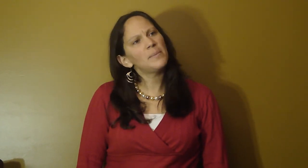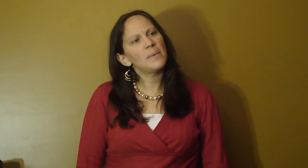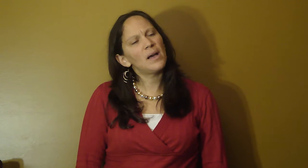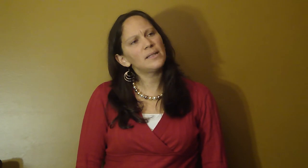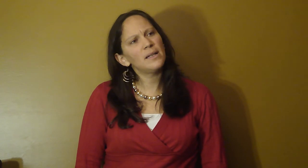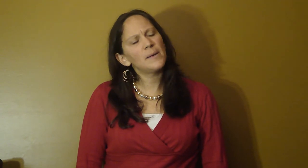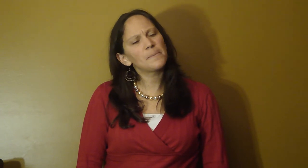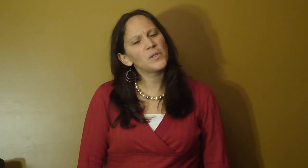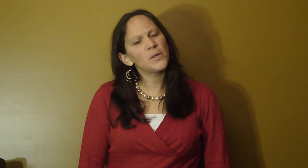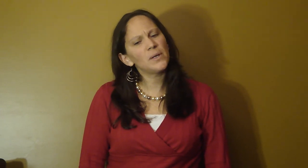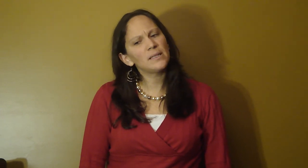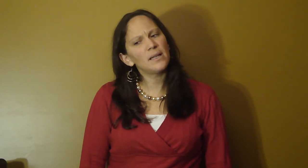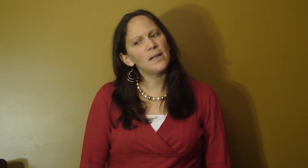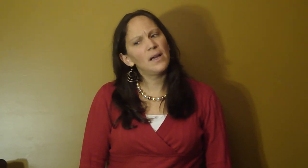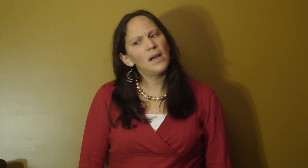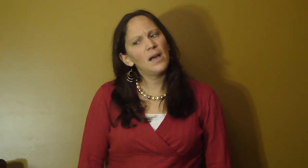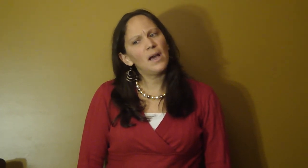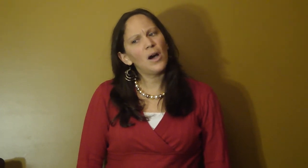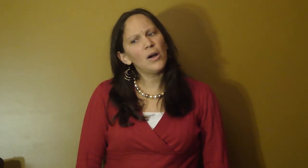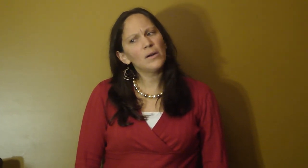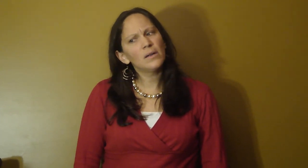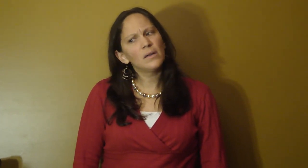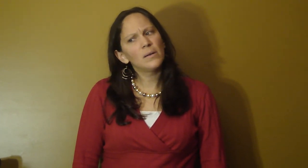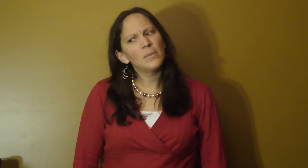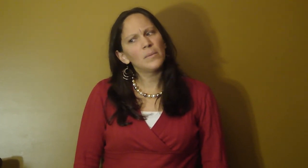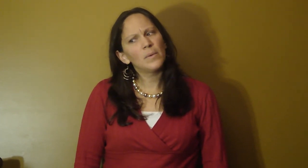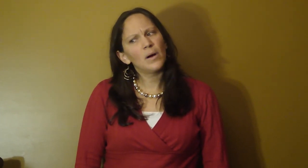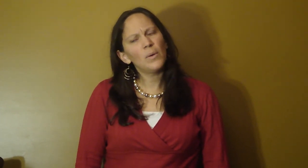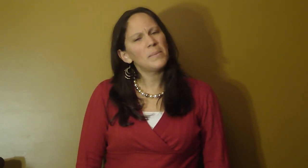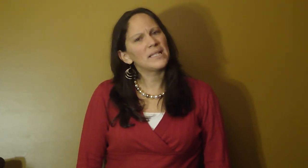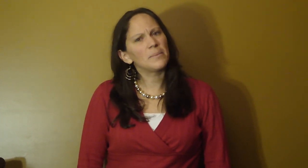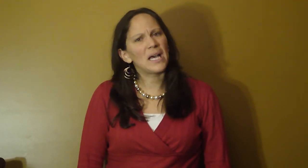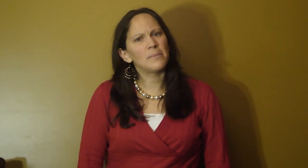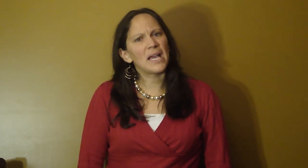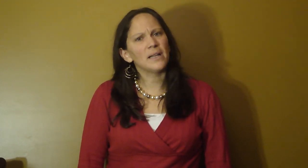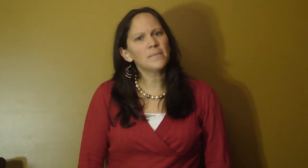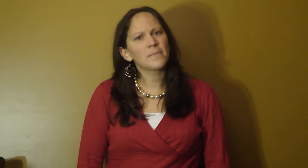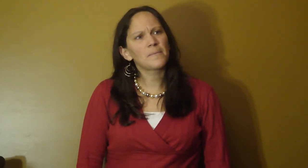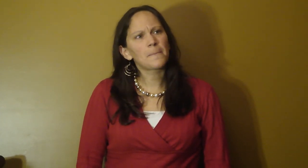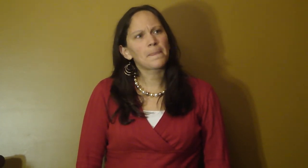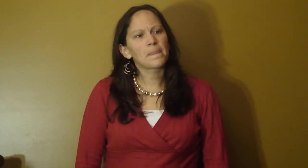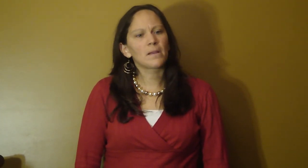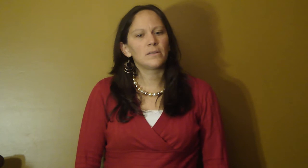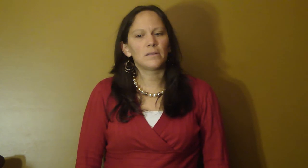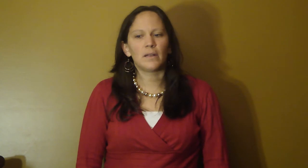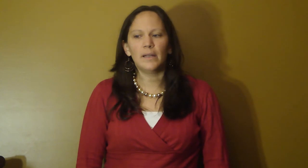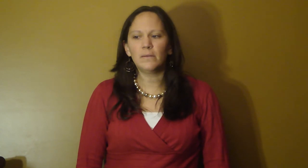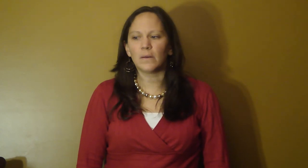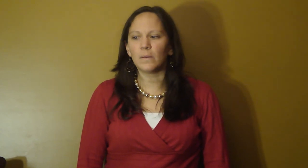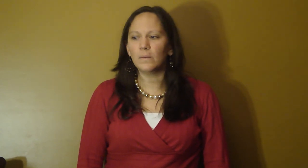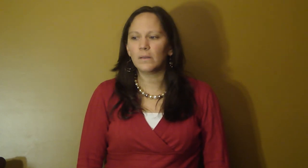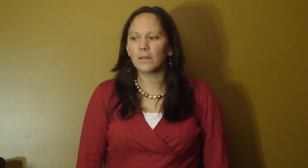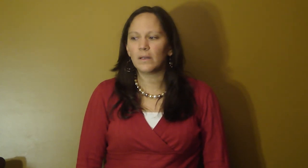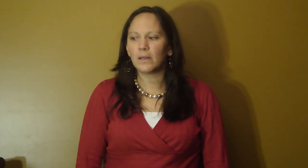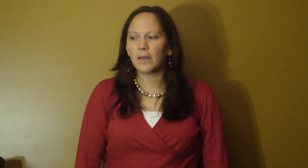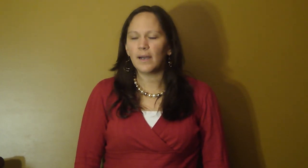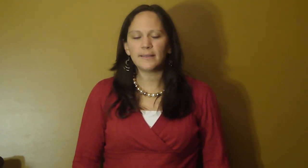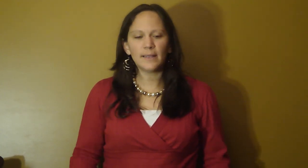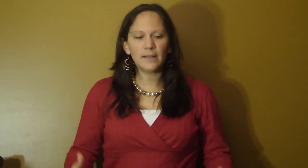I said to her, said, what makes a bad man? She said, I don't know. I said,